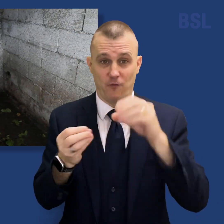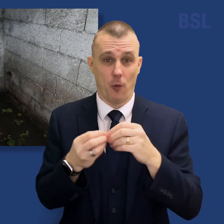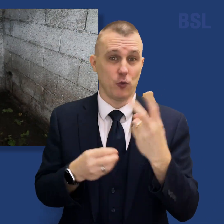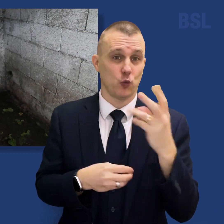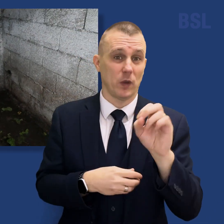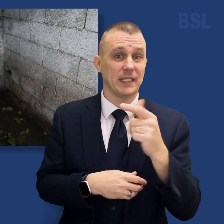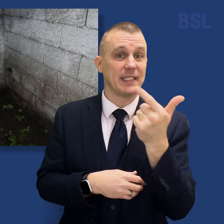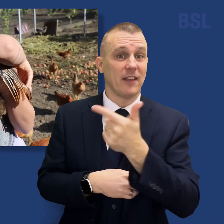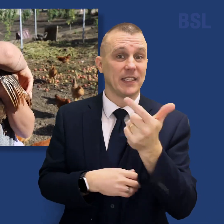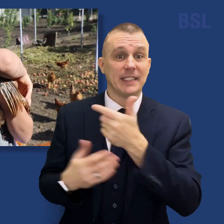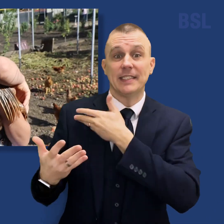2017.